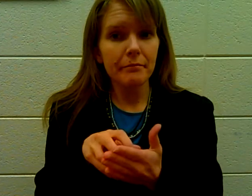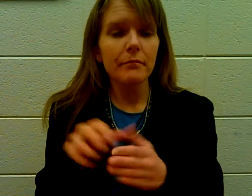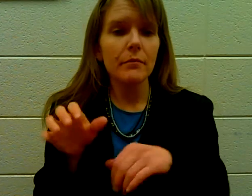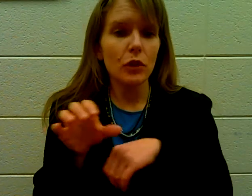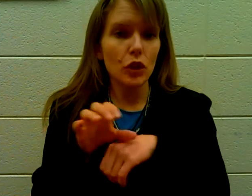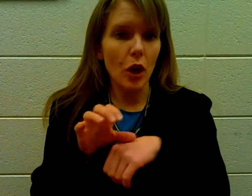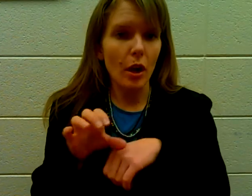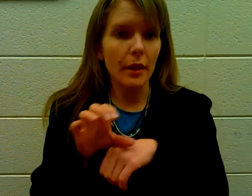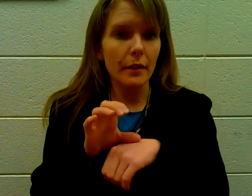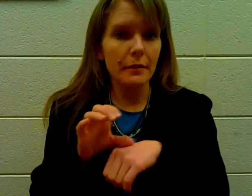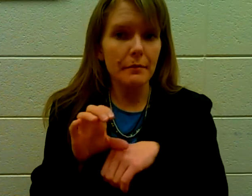Chocolate.